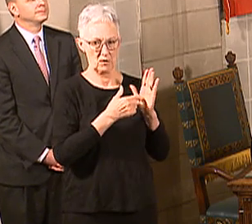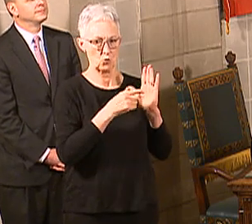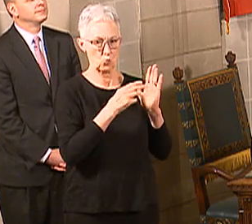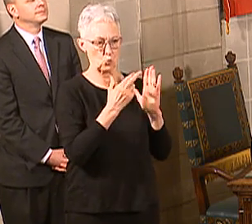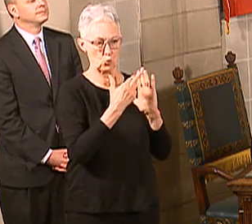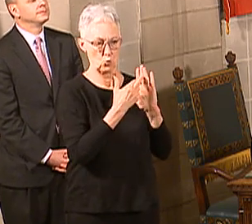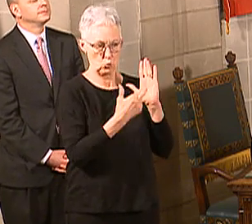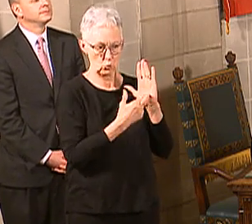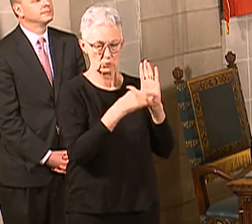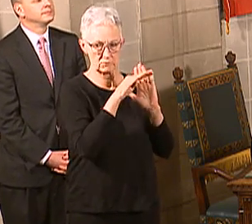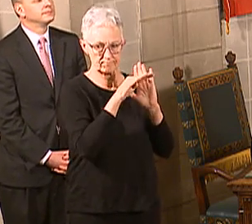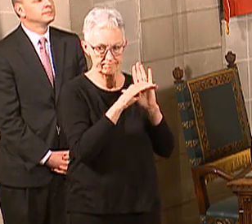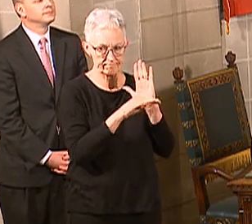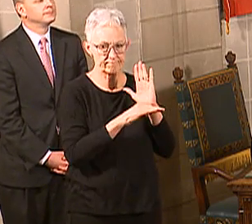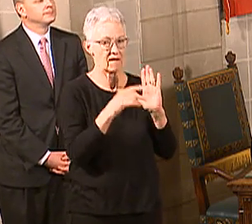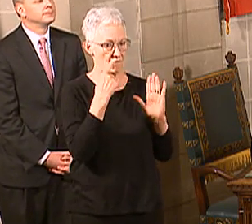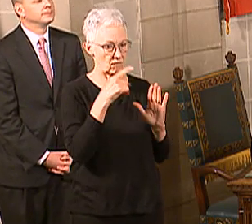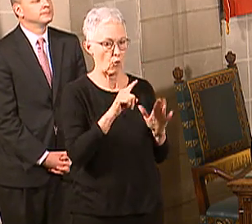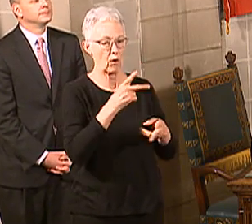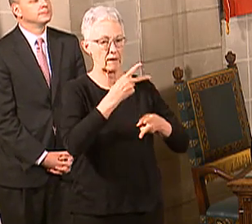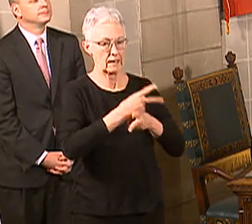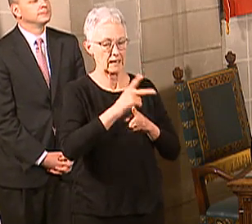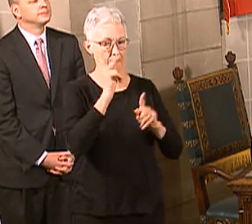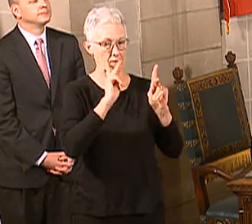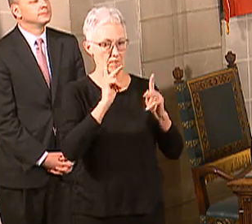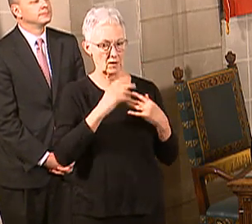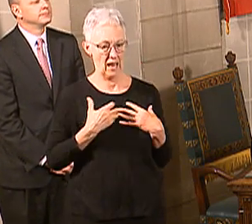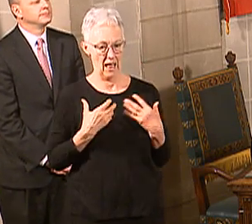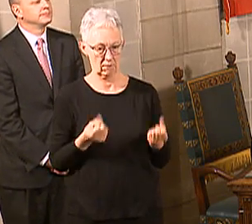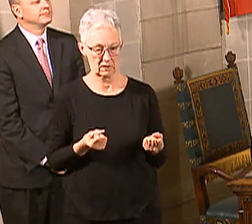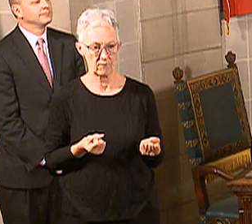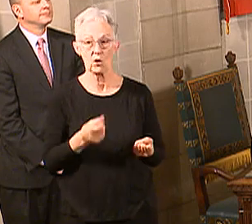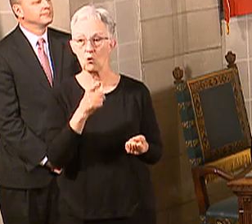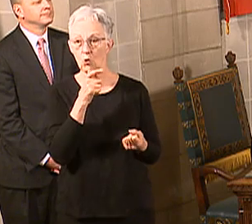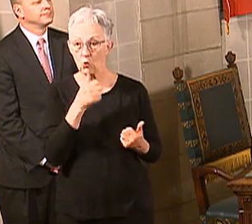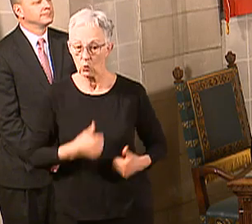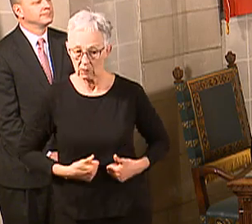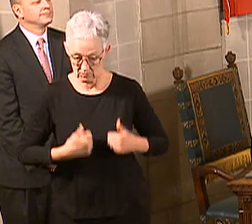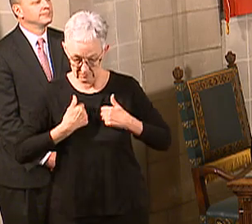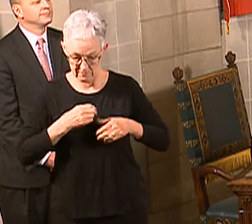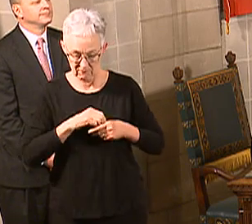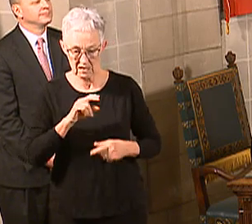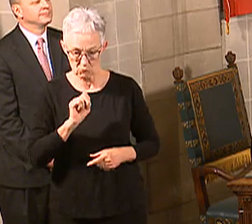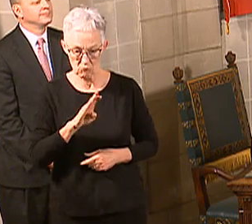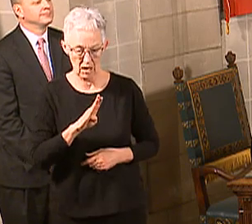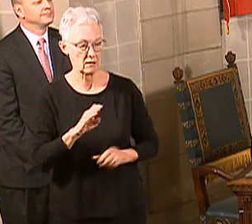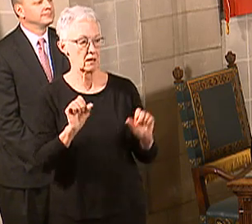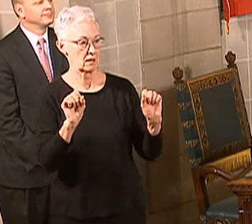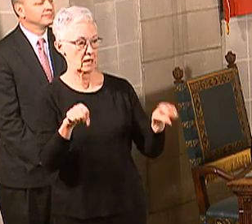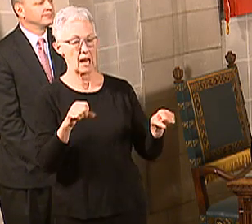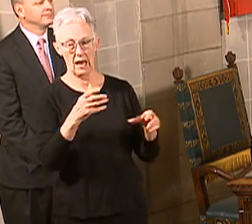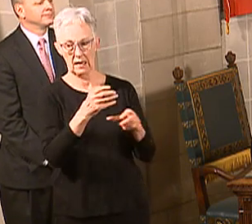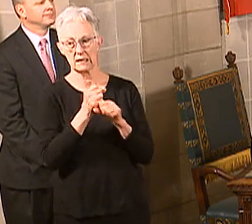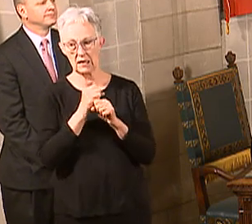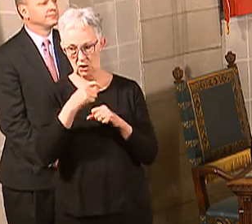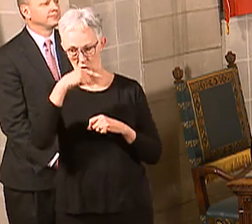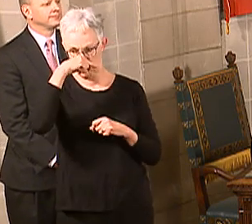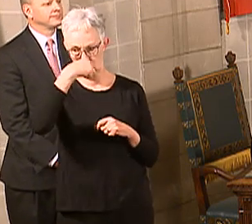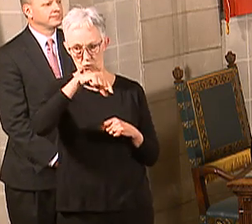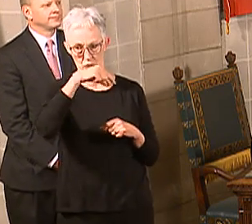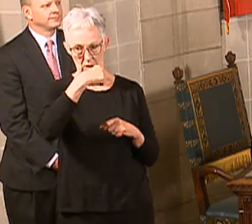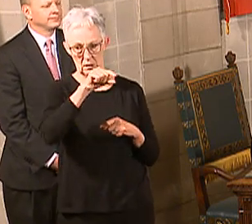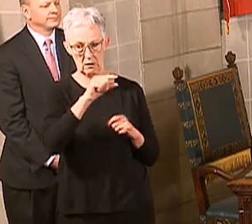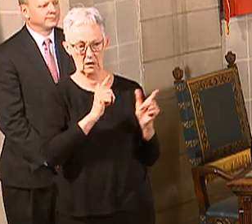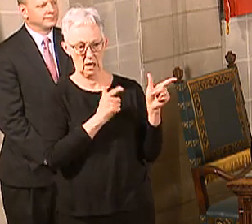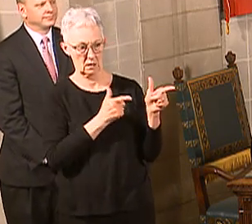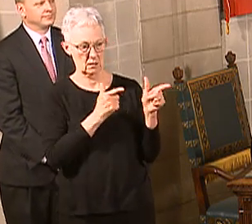that will do it. Obviously, in-state residents will be able to get turkey hunting permits, and so we expect to still have Nebraska residents